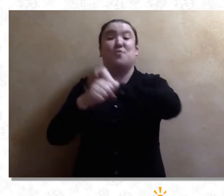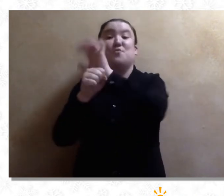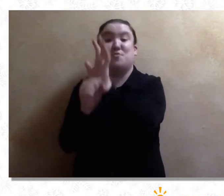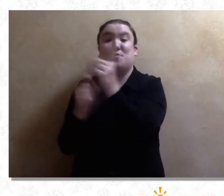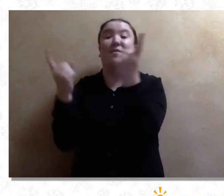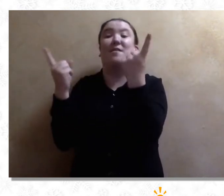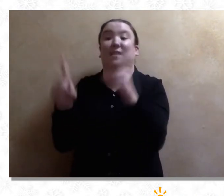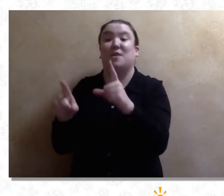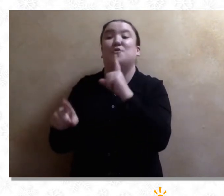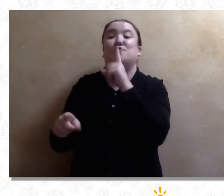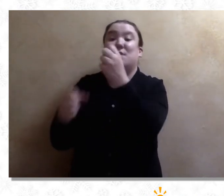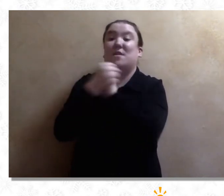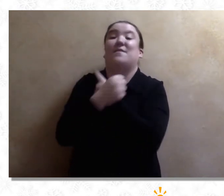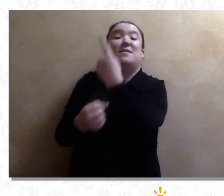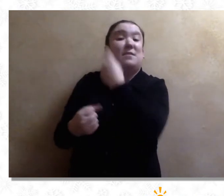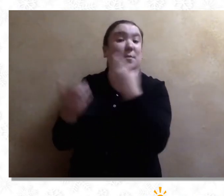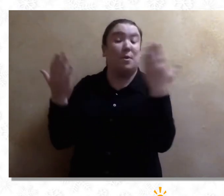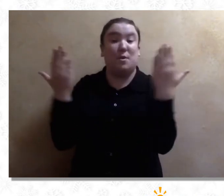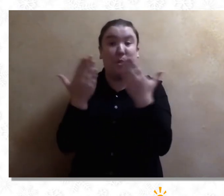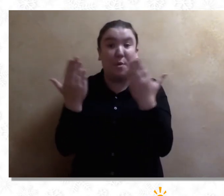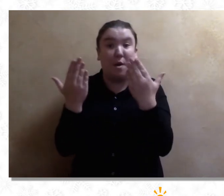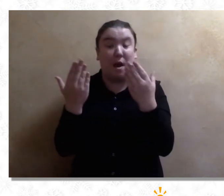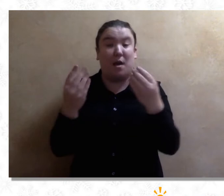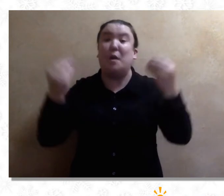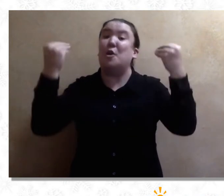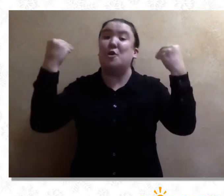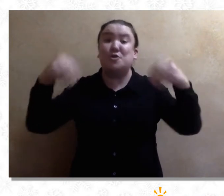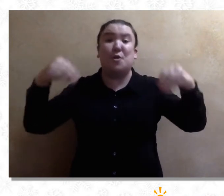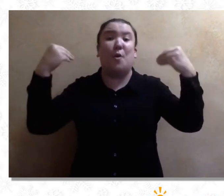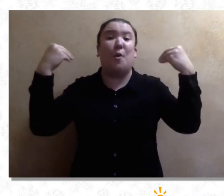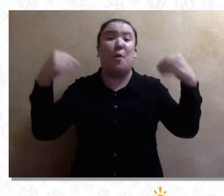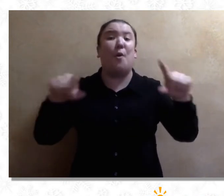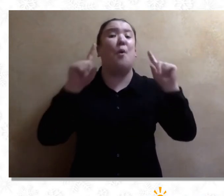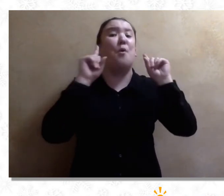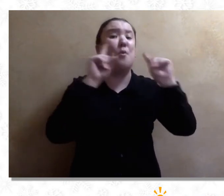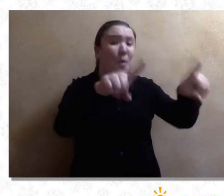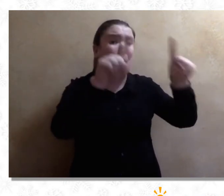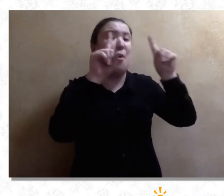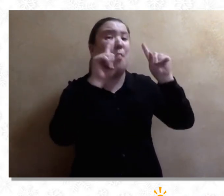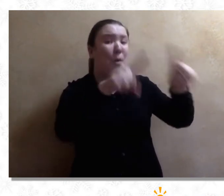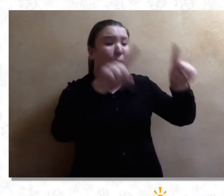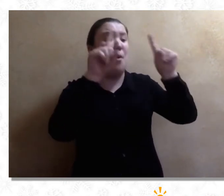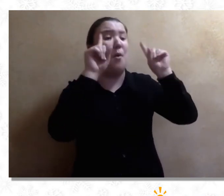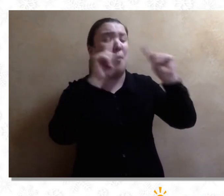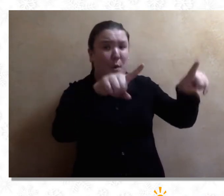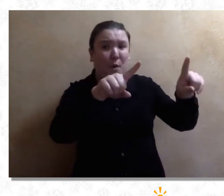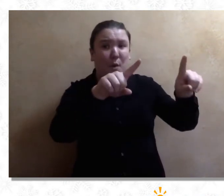of COVID, my true love said to me, Run to the store.